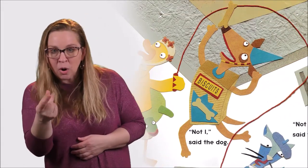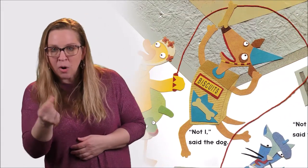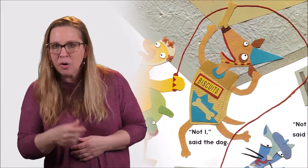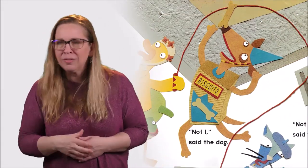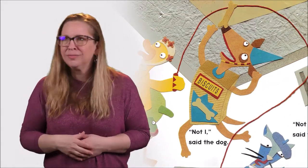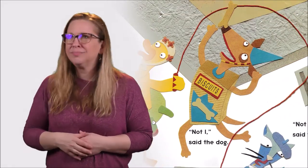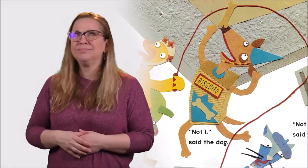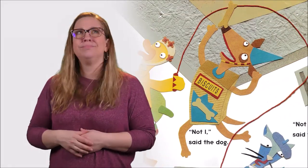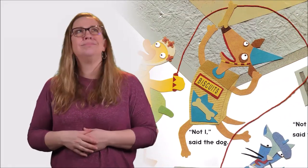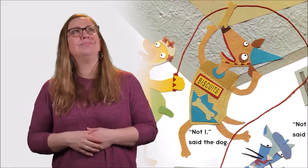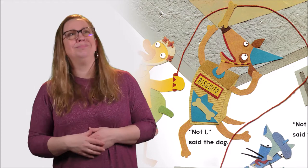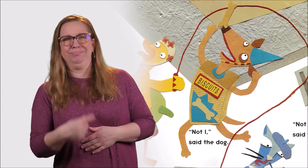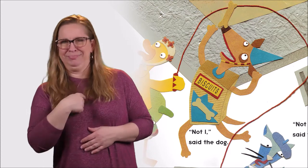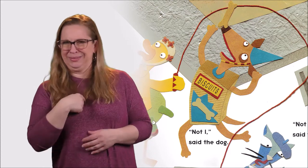Not I, said the dog.